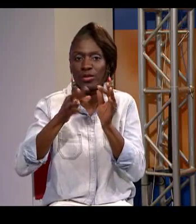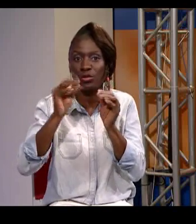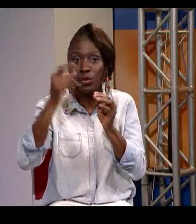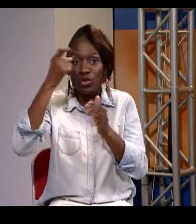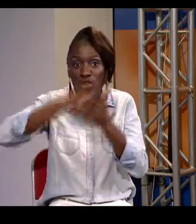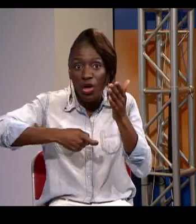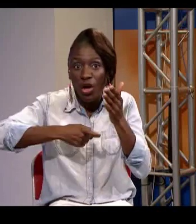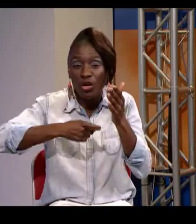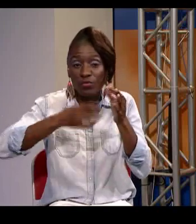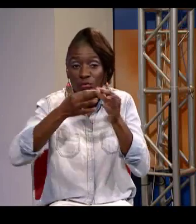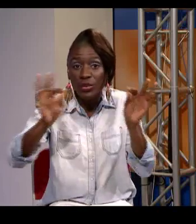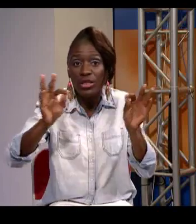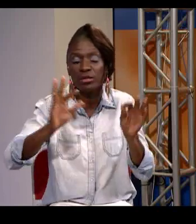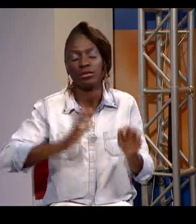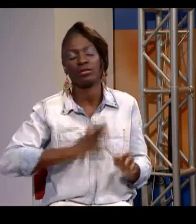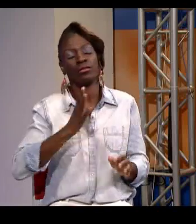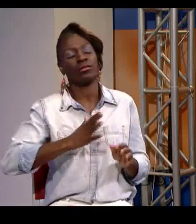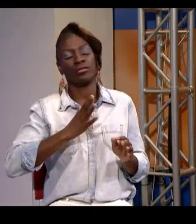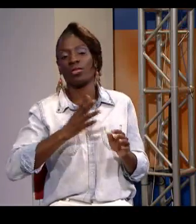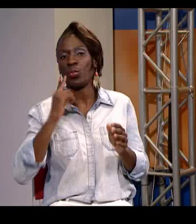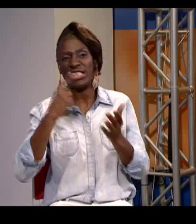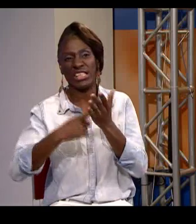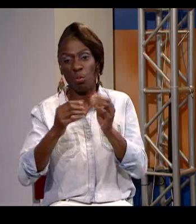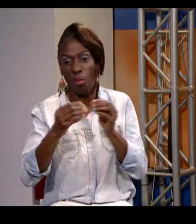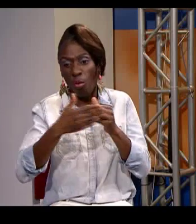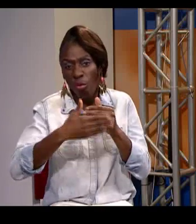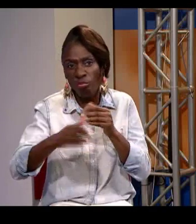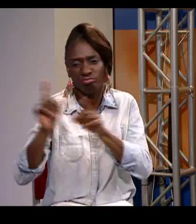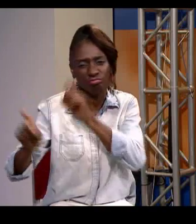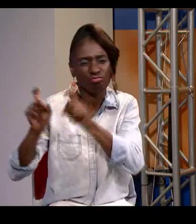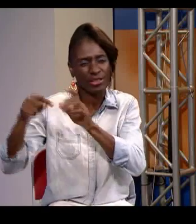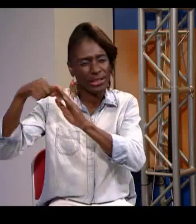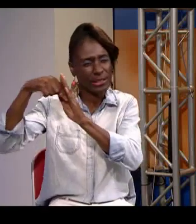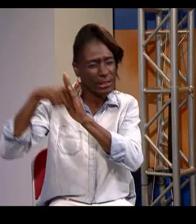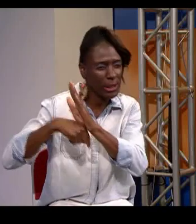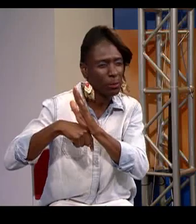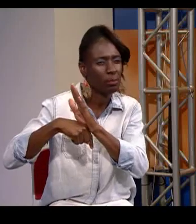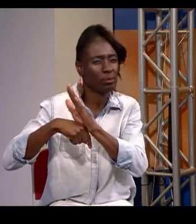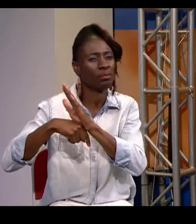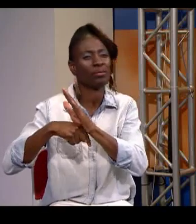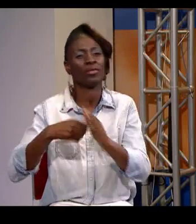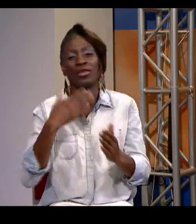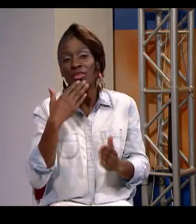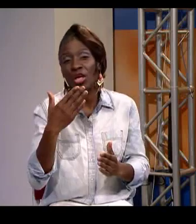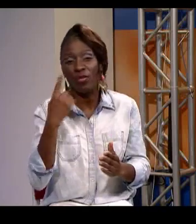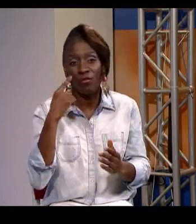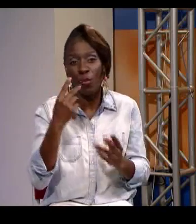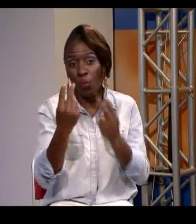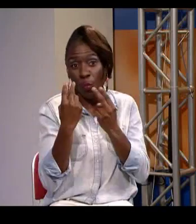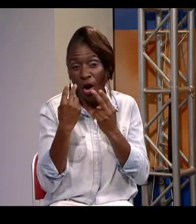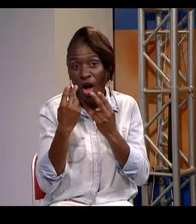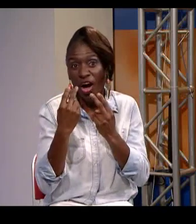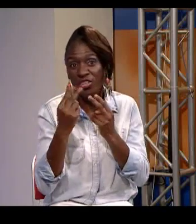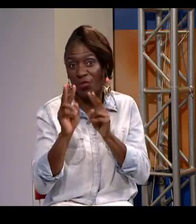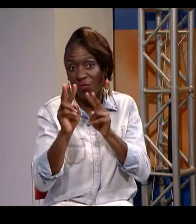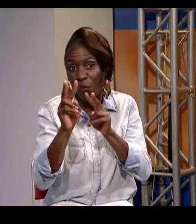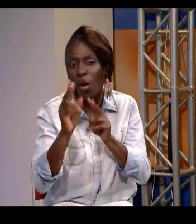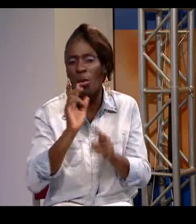place. So thank you so much that there can be funding provided for interpreters in medical situations. We will get a little bit more information.